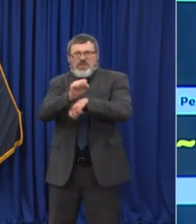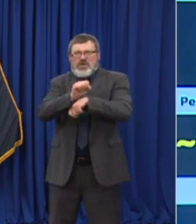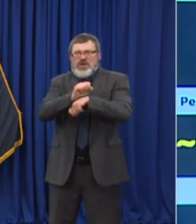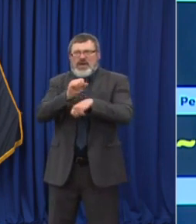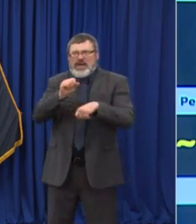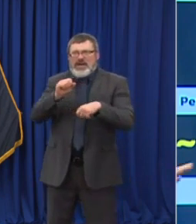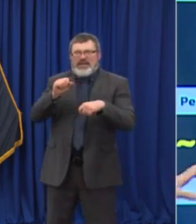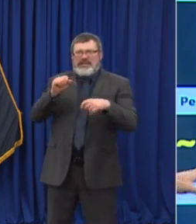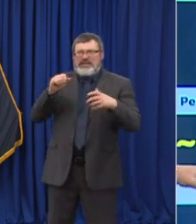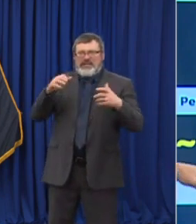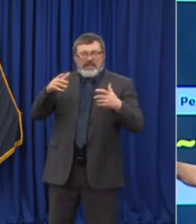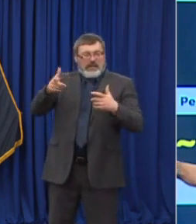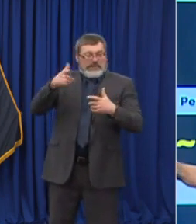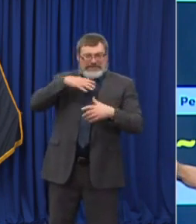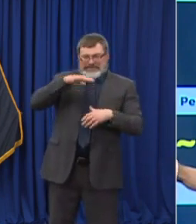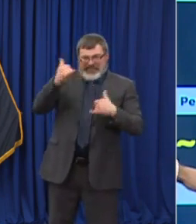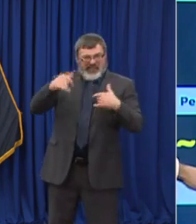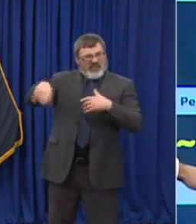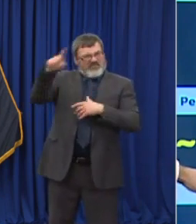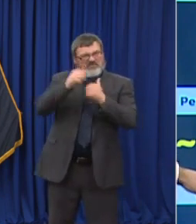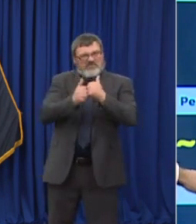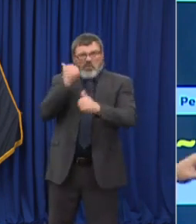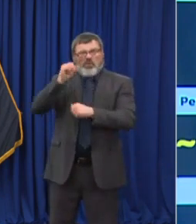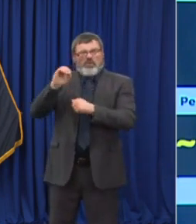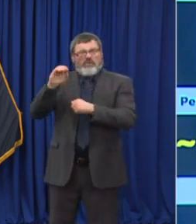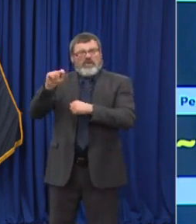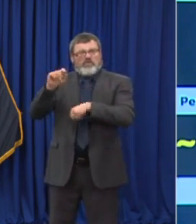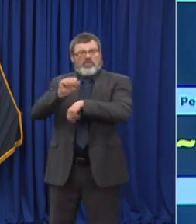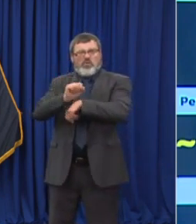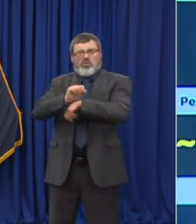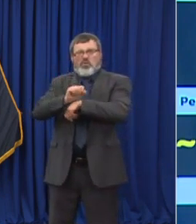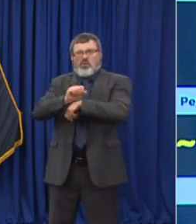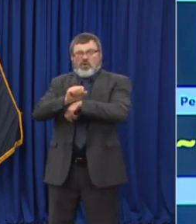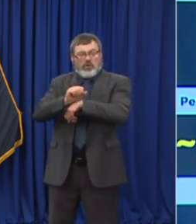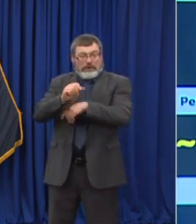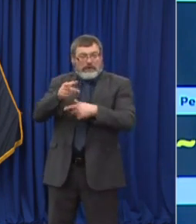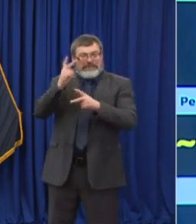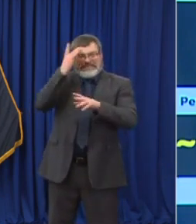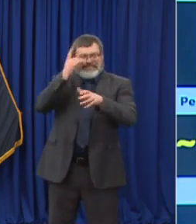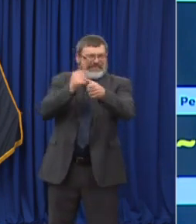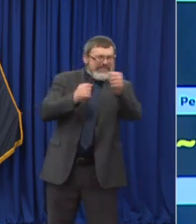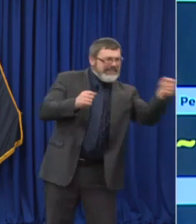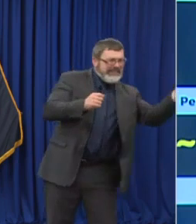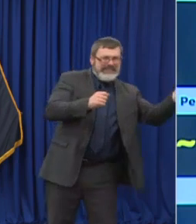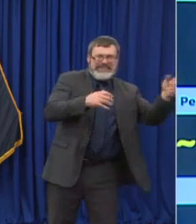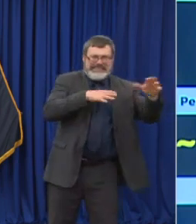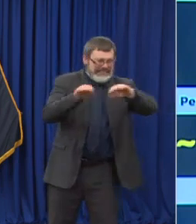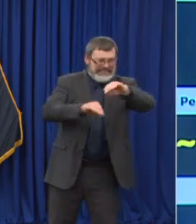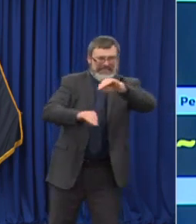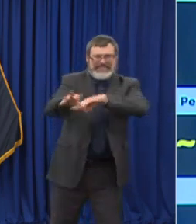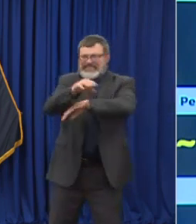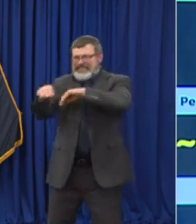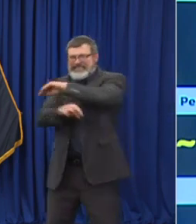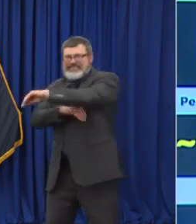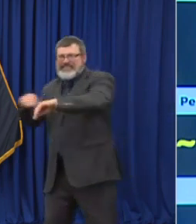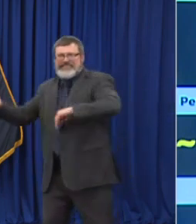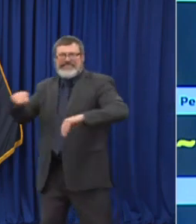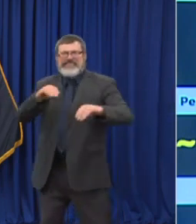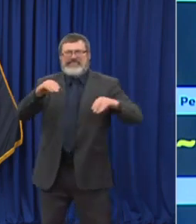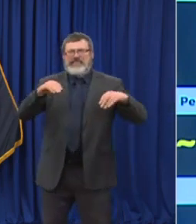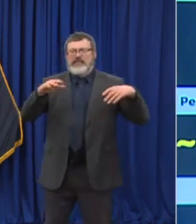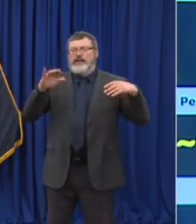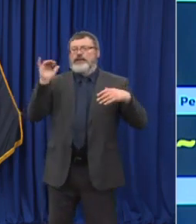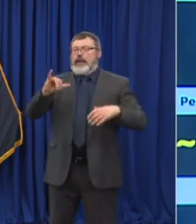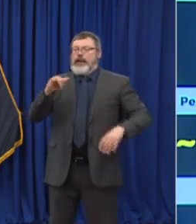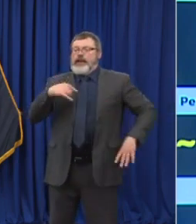the impetus. This data point here that's greater than 70% was really the impetus in driving the additional $35 million we put towards